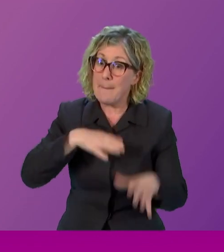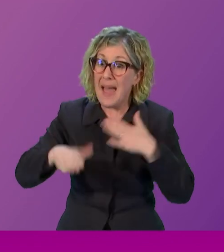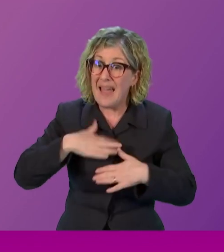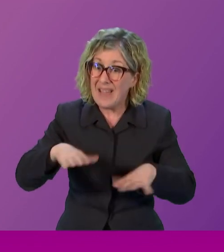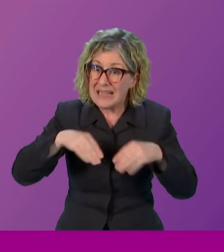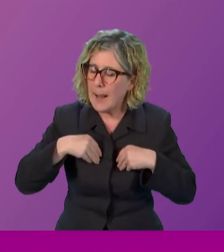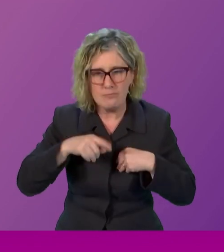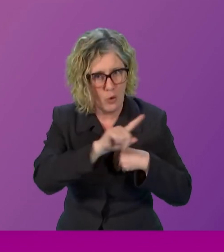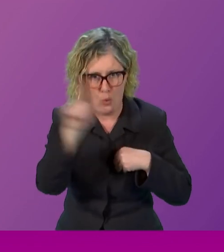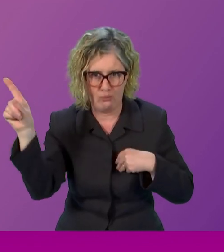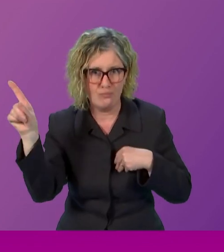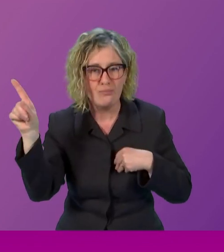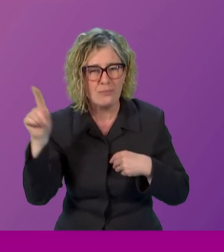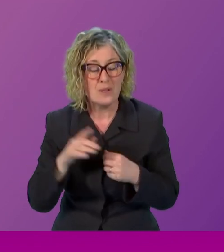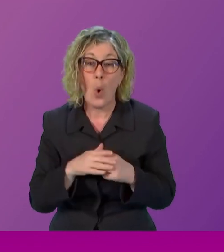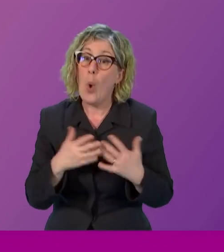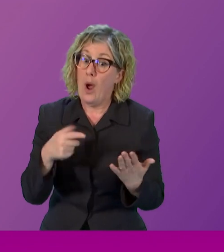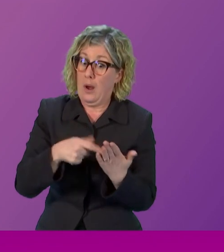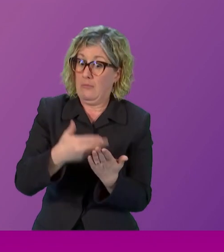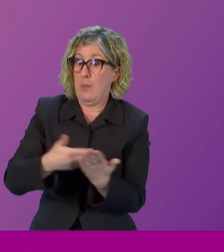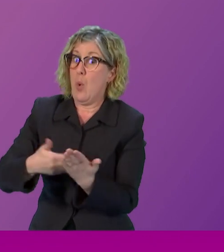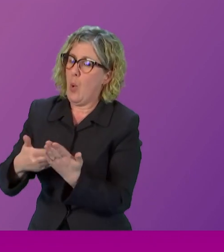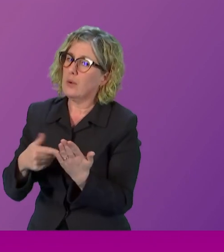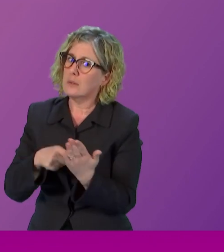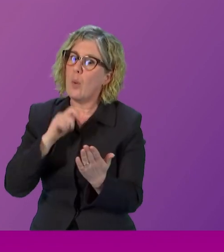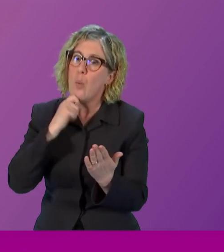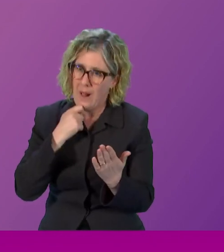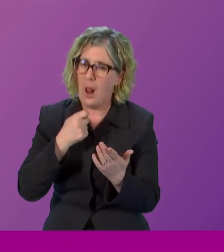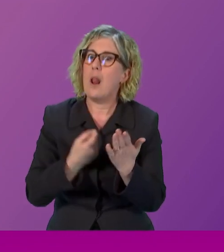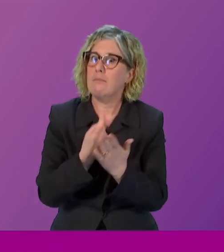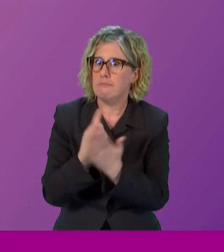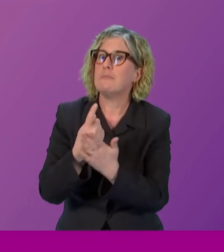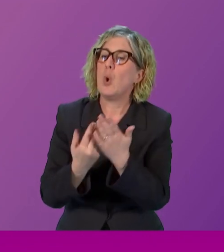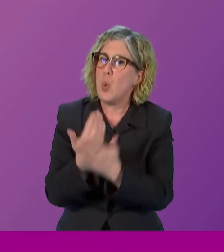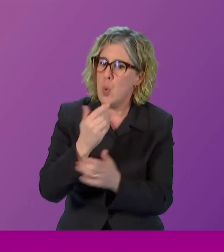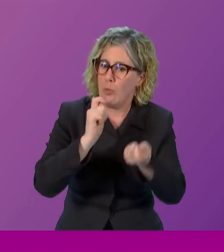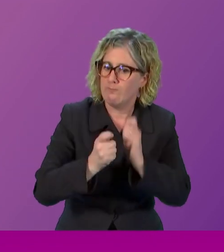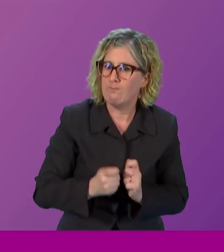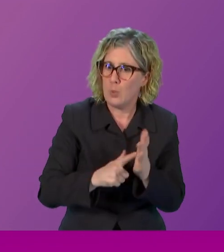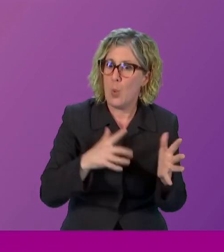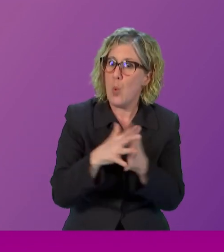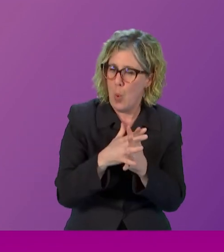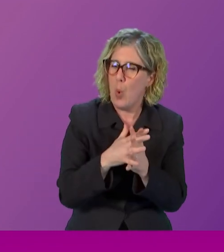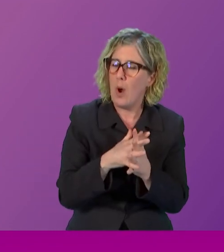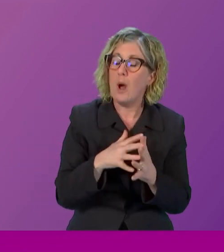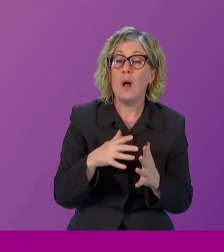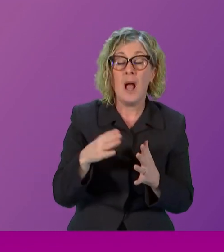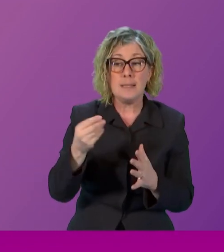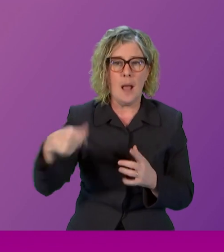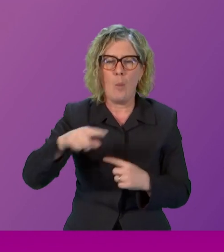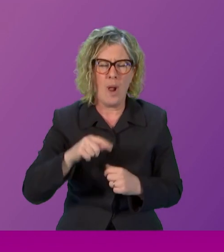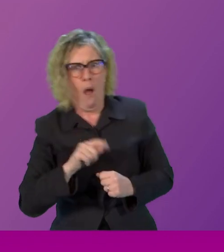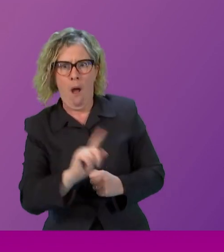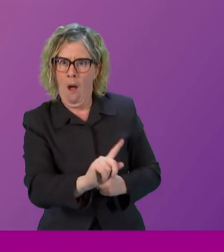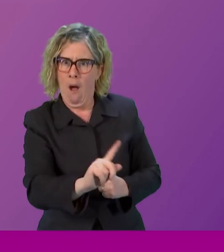they will be controversial but these and associated reforms to make the criminal justice system